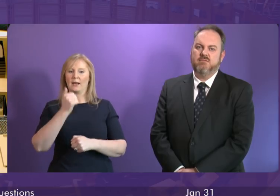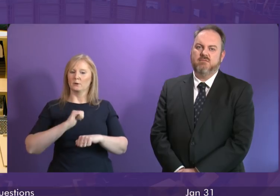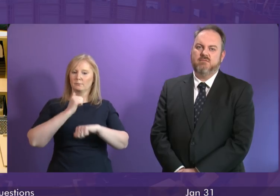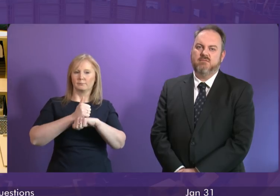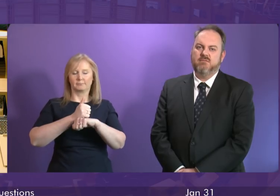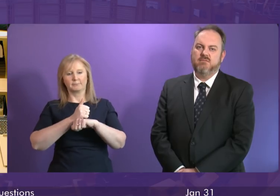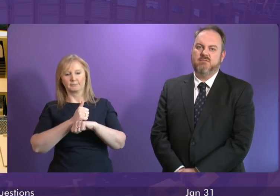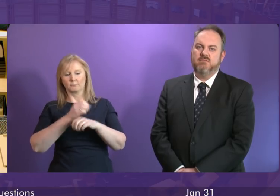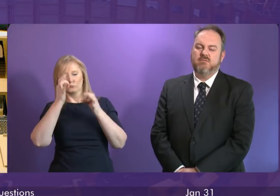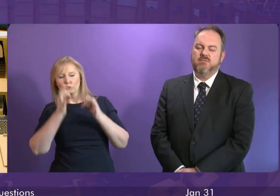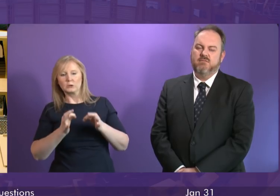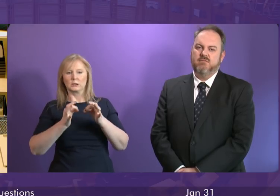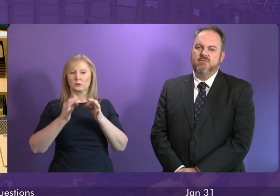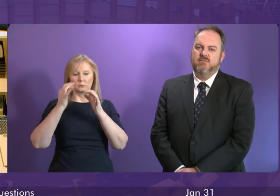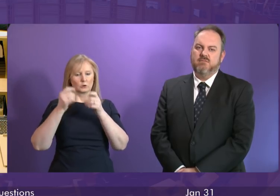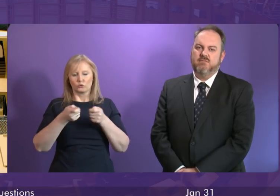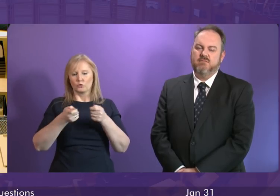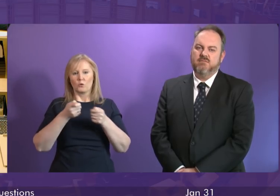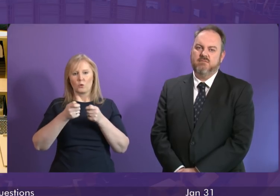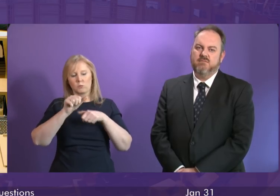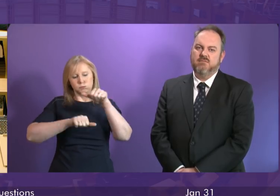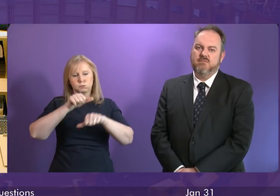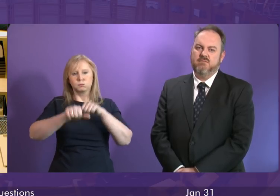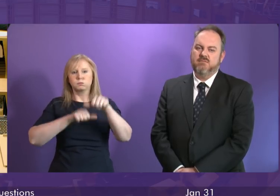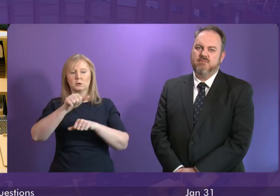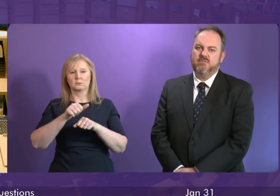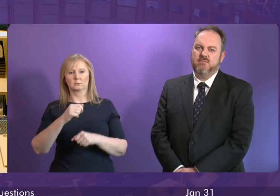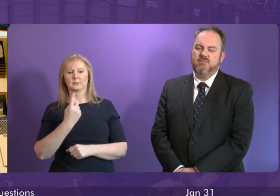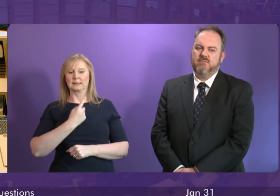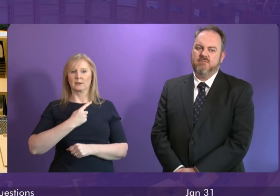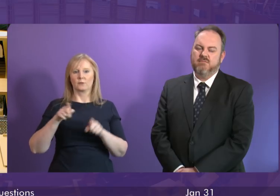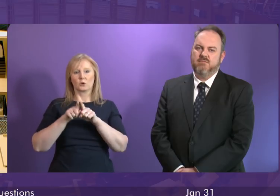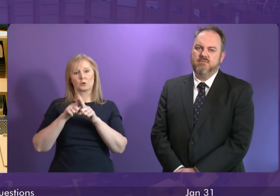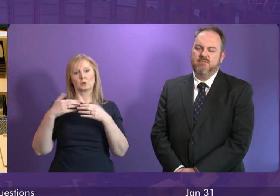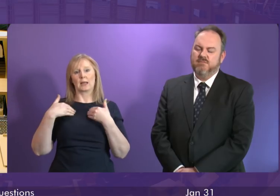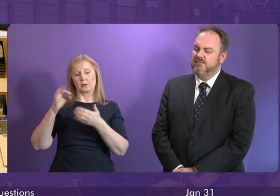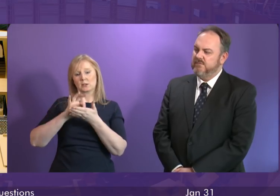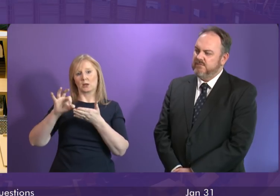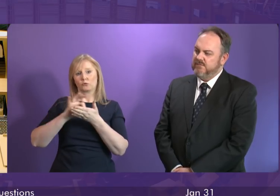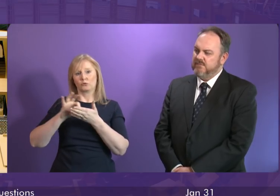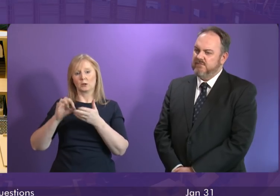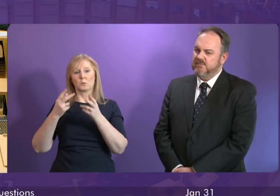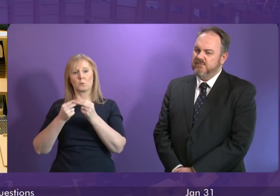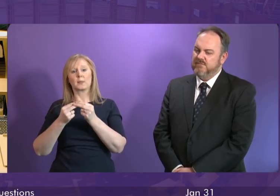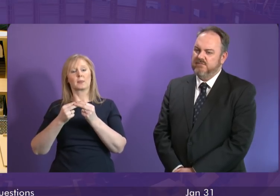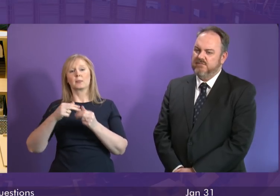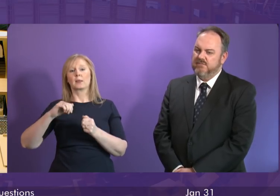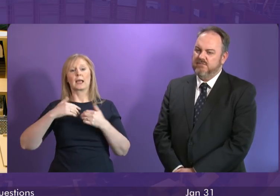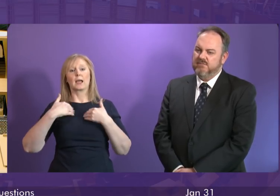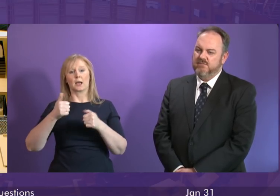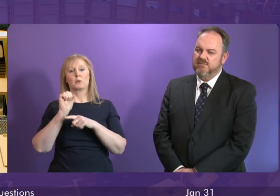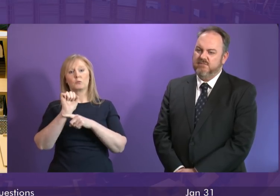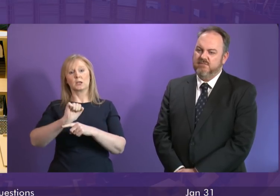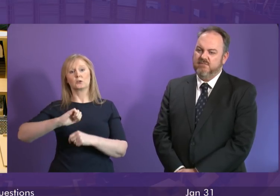infection control procedures. And it is my job, the Health Secretary's job, working with the Board in Health Protection Scotland and indeed with Health Care